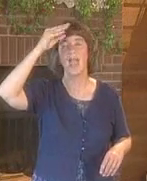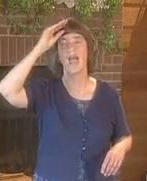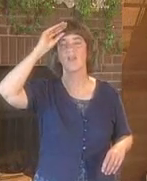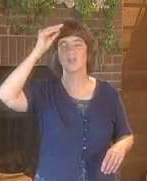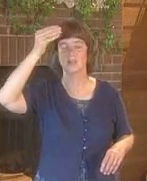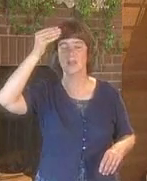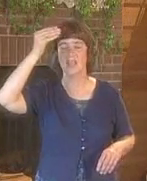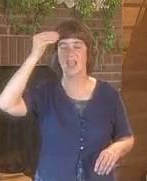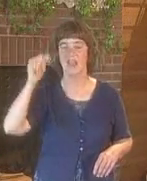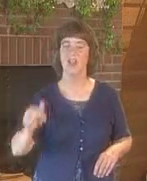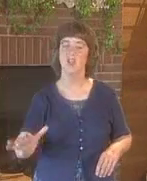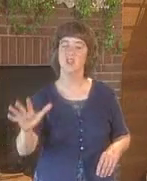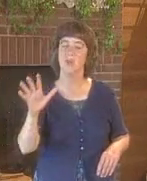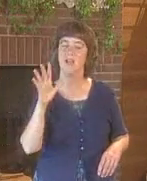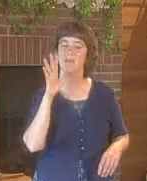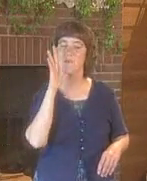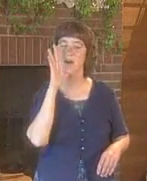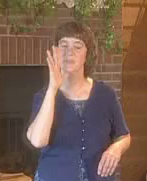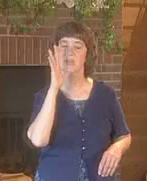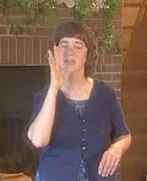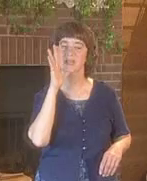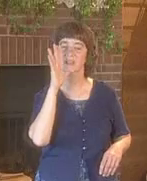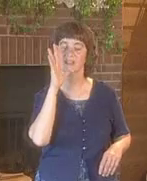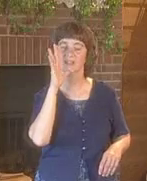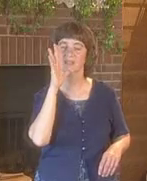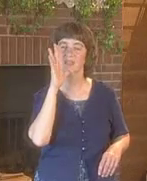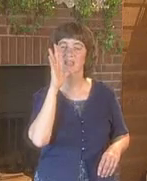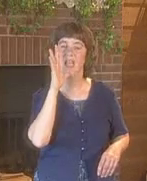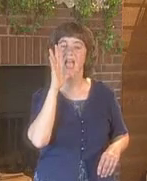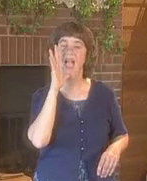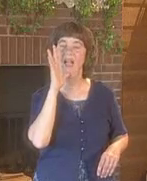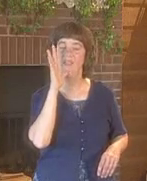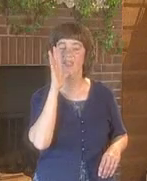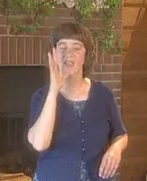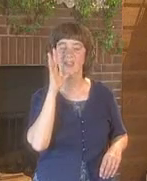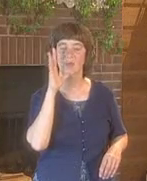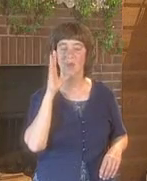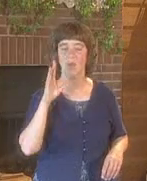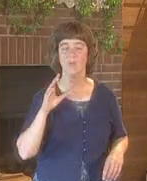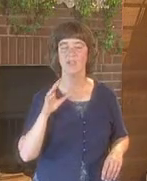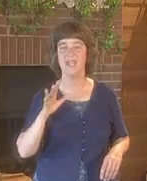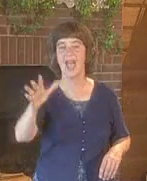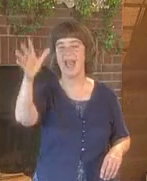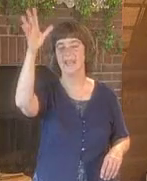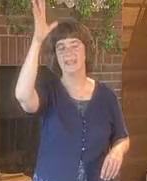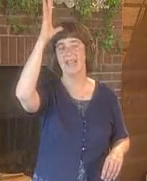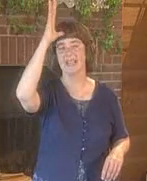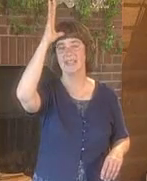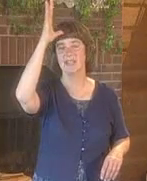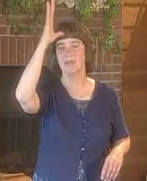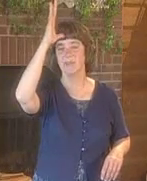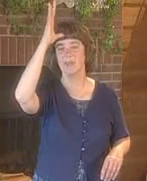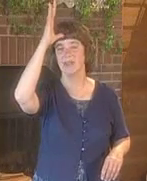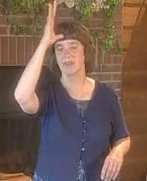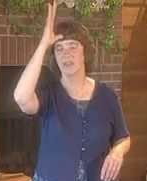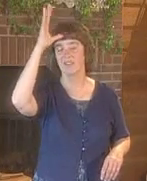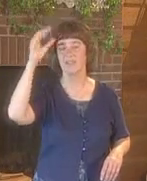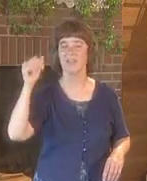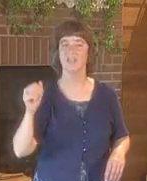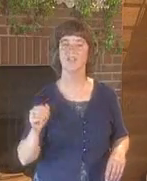the hat or tipping the hat. So we have mom down here, and then for dad, dad is going to be up here. And the letters